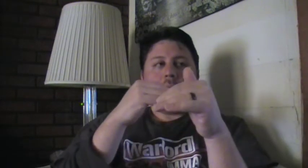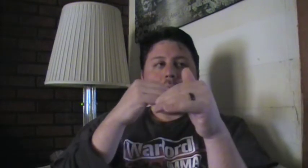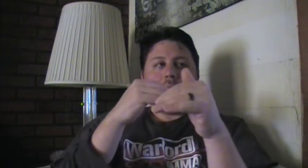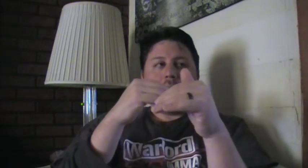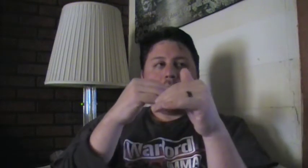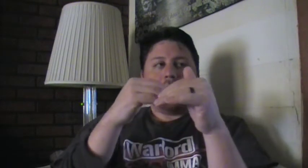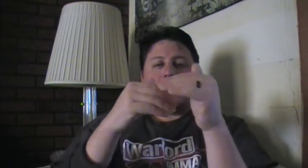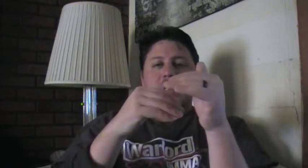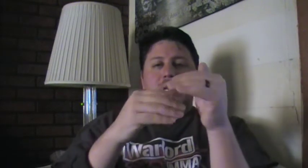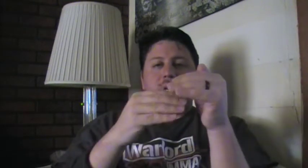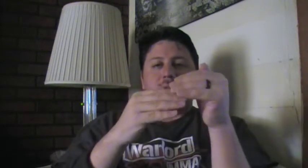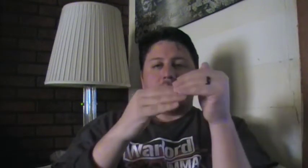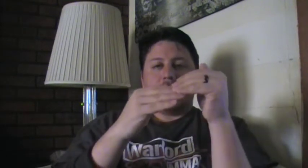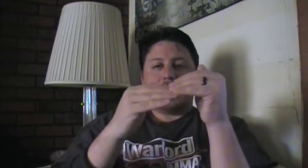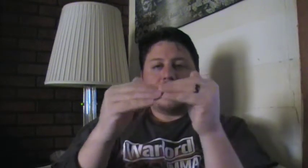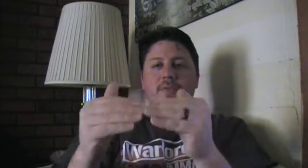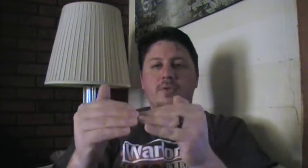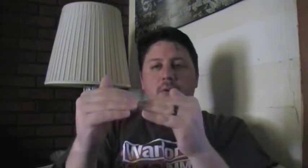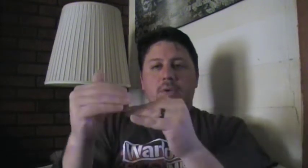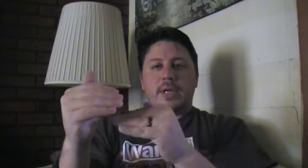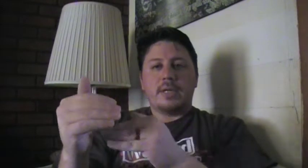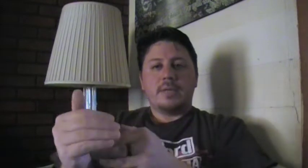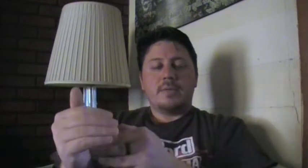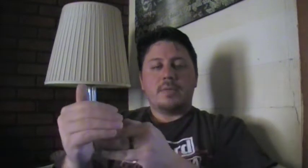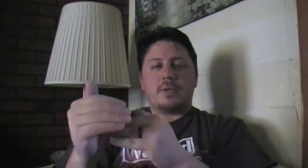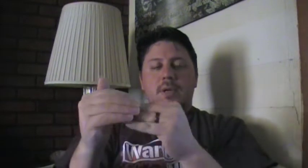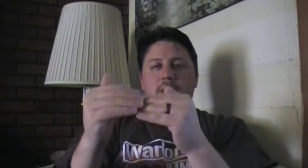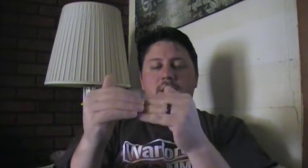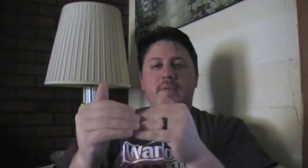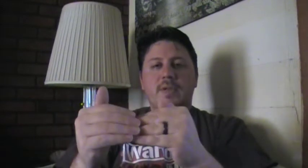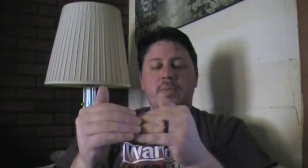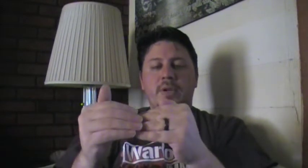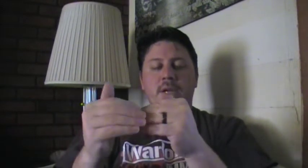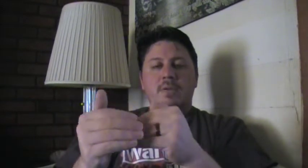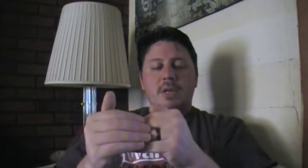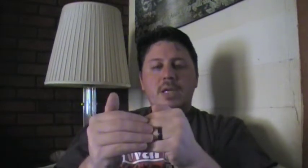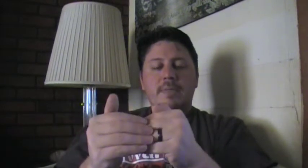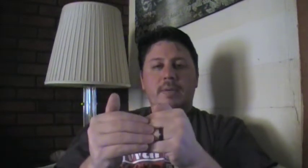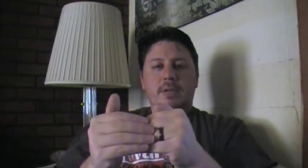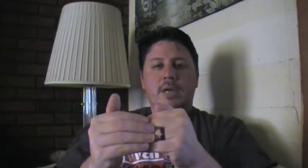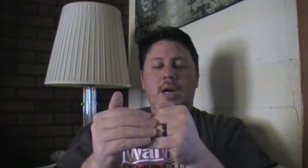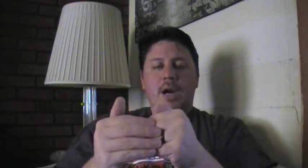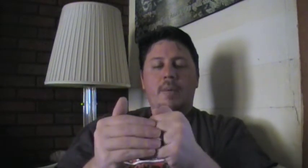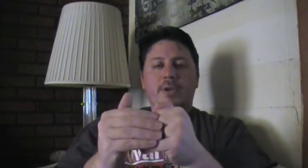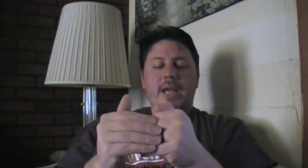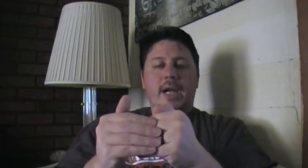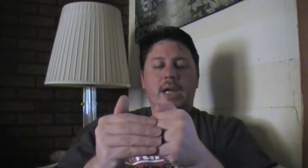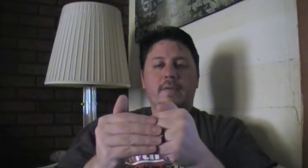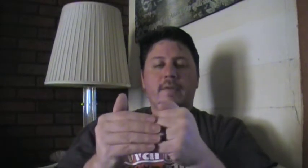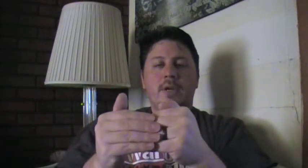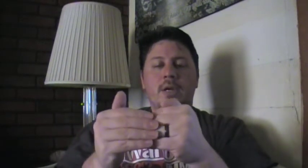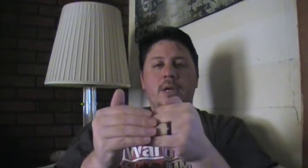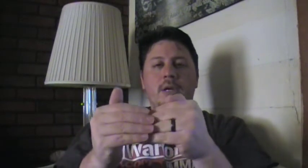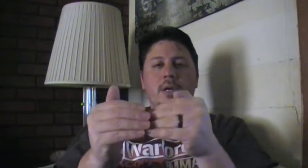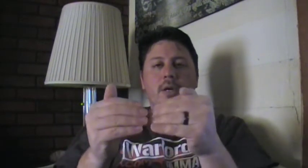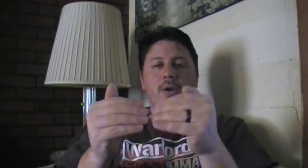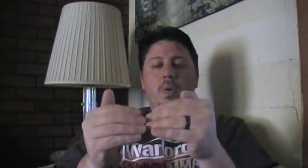So there is a level of self-control and self-discipline that you need to be able to accomplish that kind of goal.